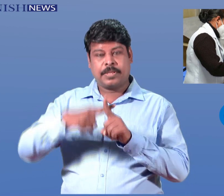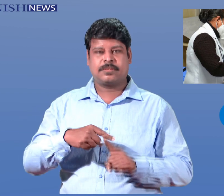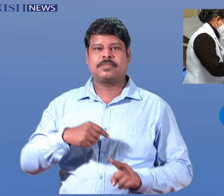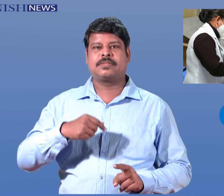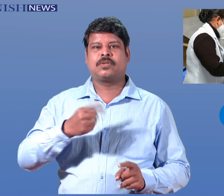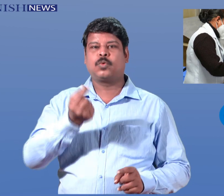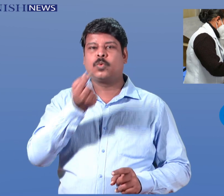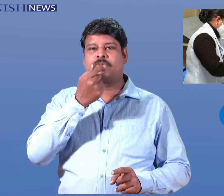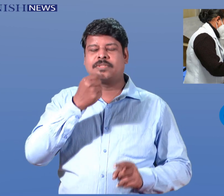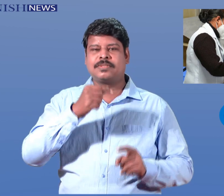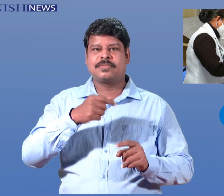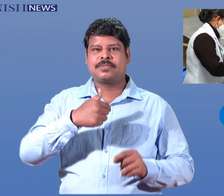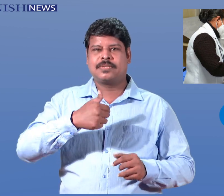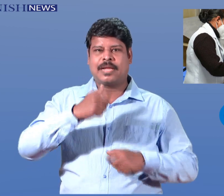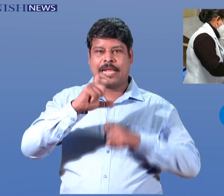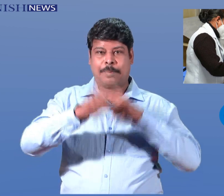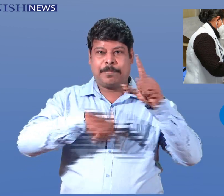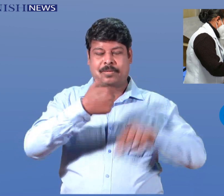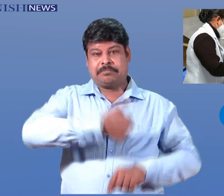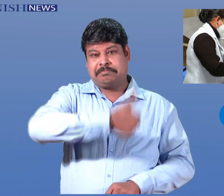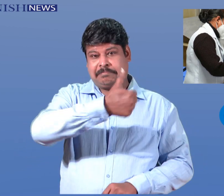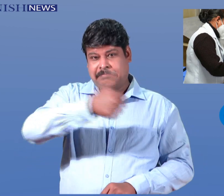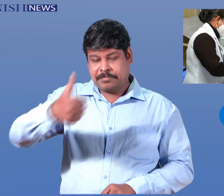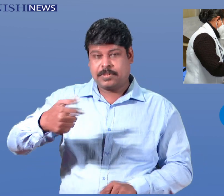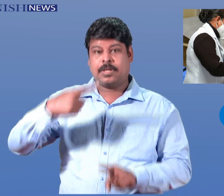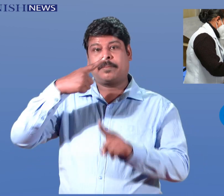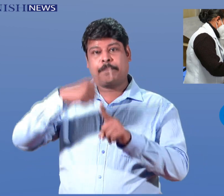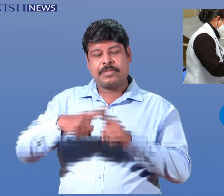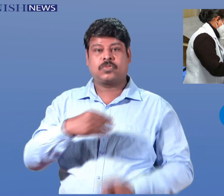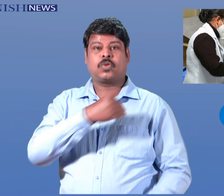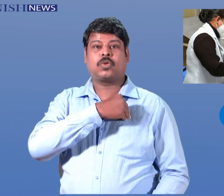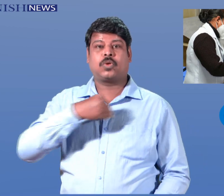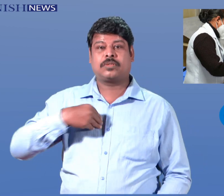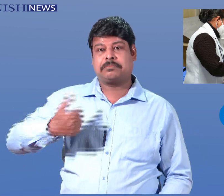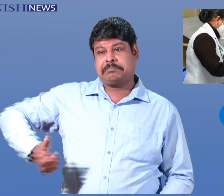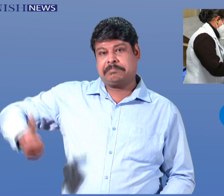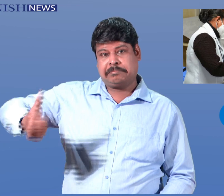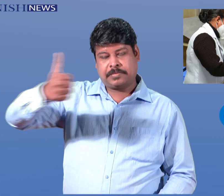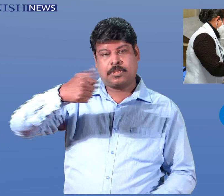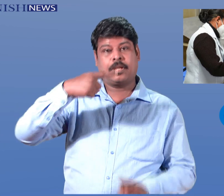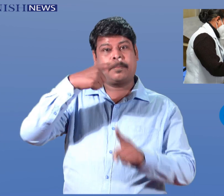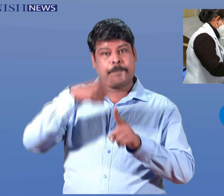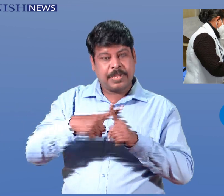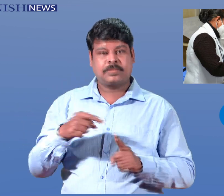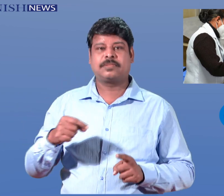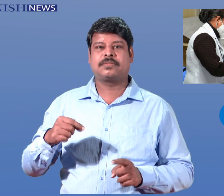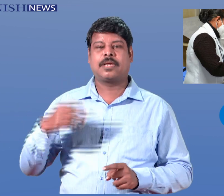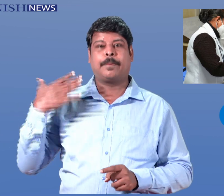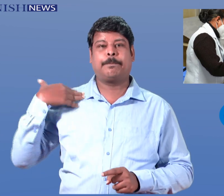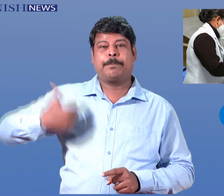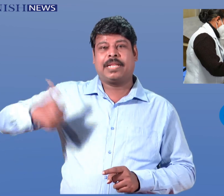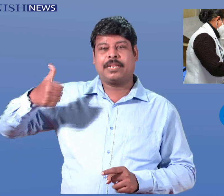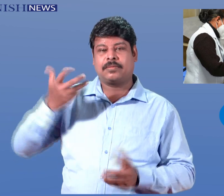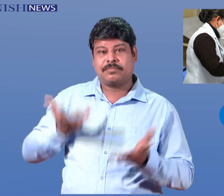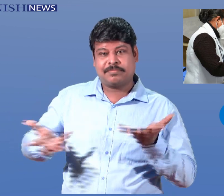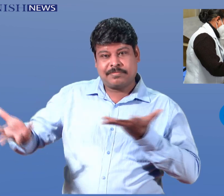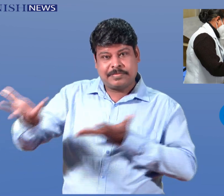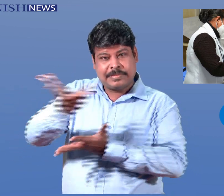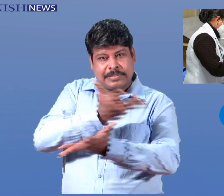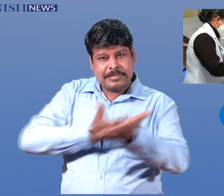1st, 2021. The decision was announced on April 19th, followed by a meeting of Prime Minister